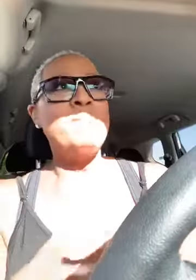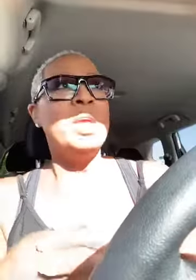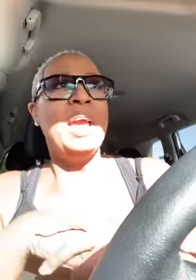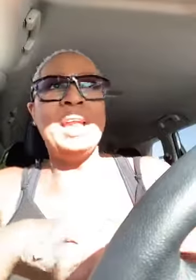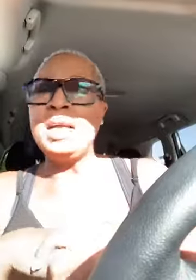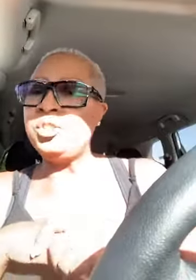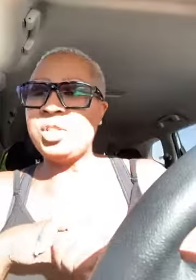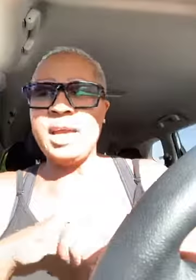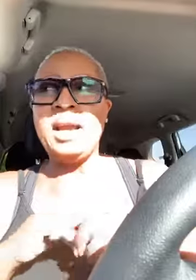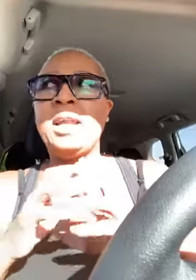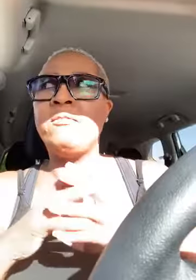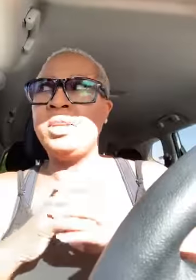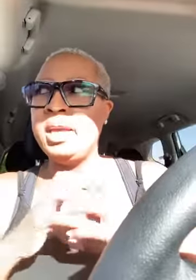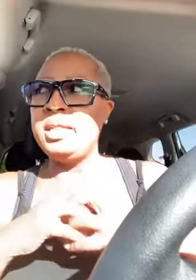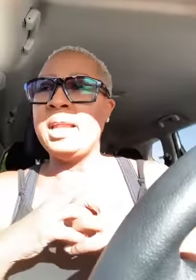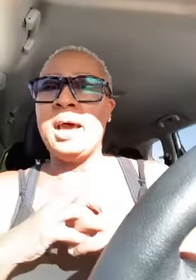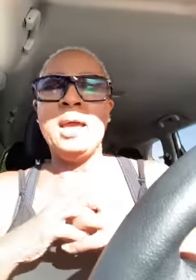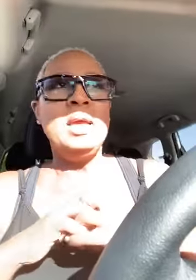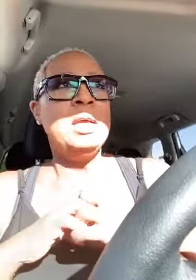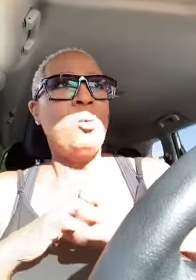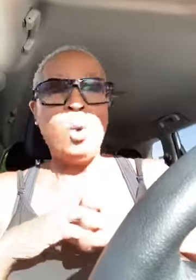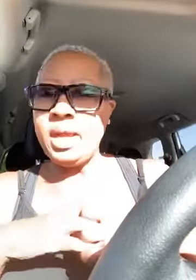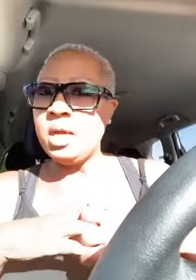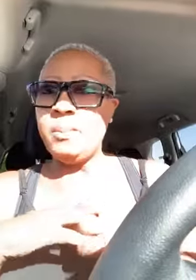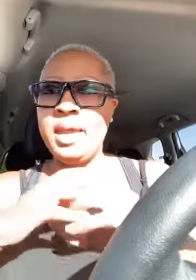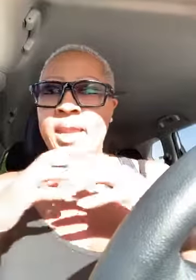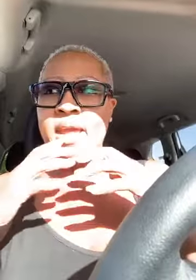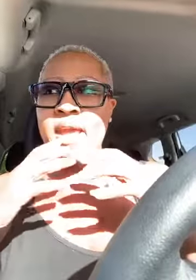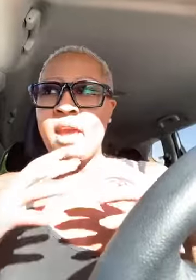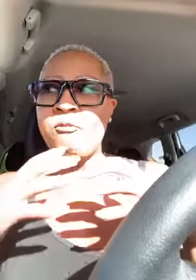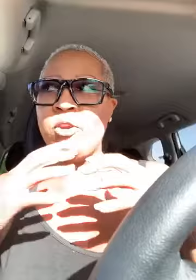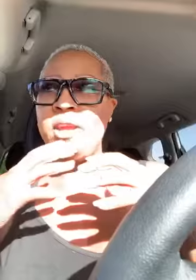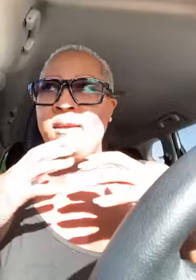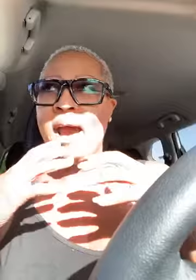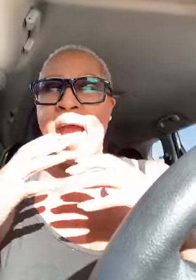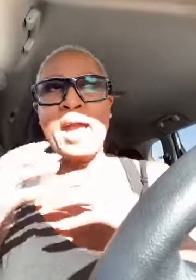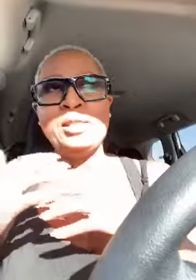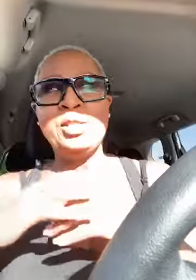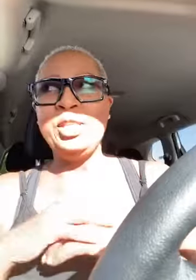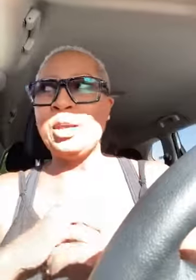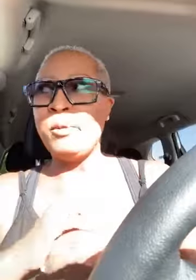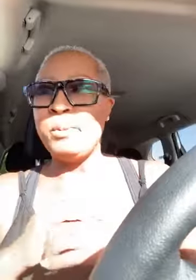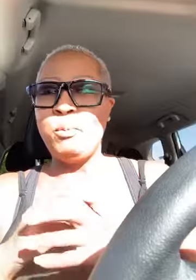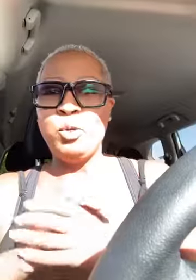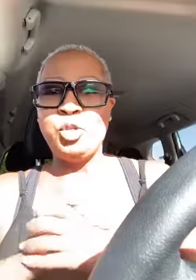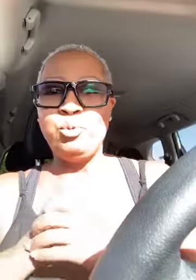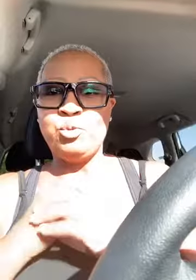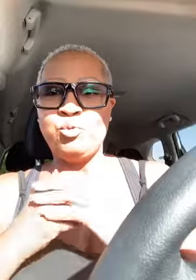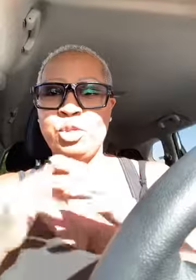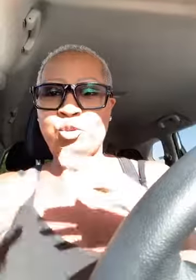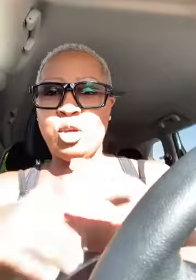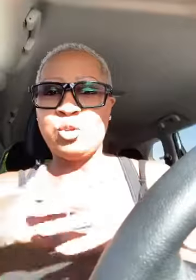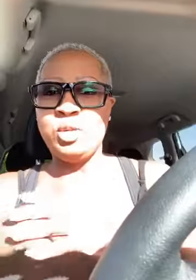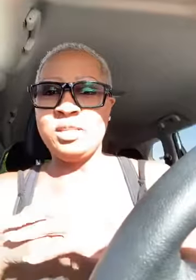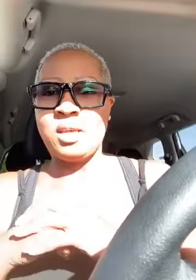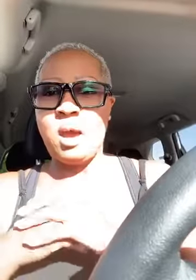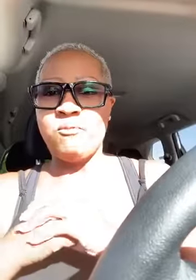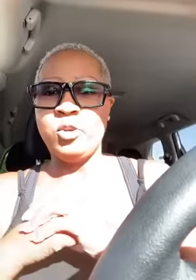and i just thank god every day that i wake up and and every i asked denise i remember what she was restructuring this conference